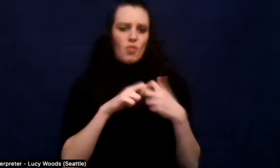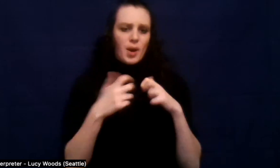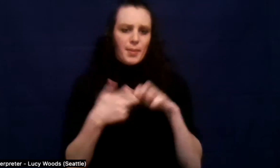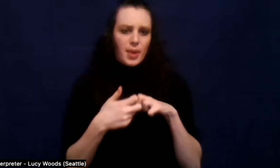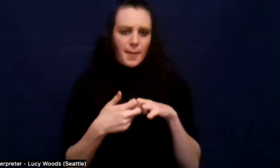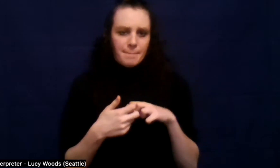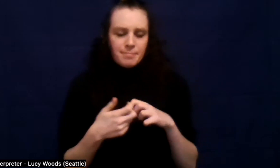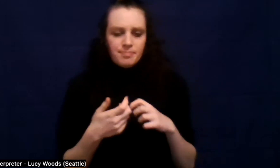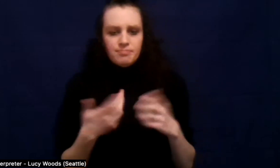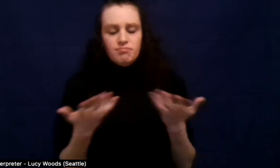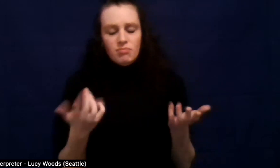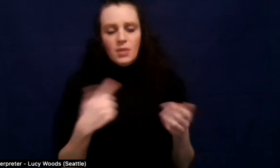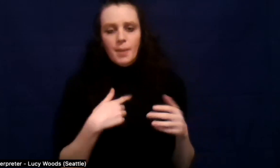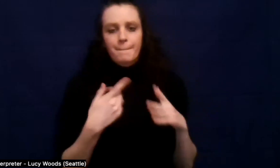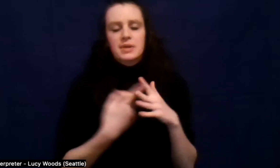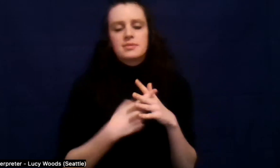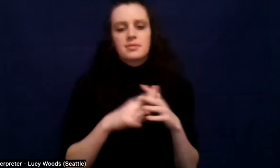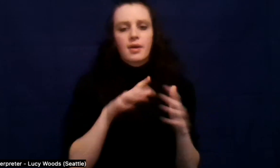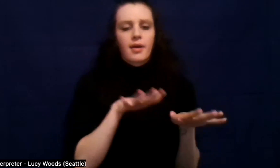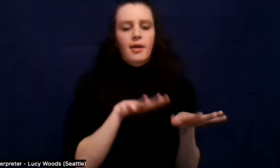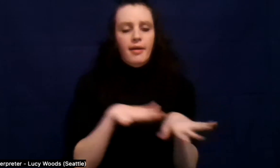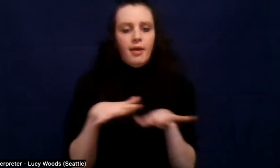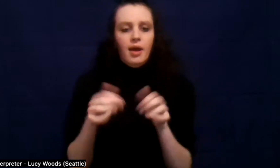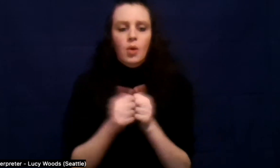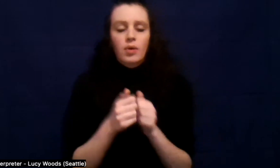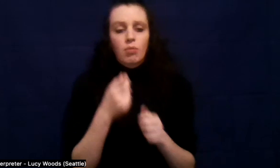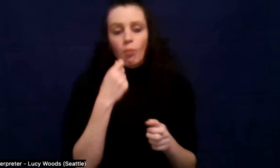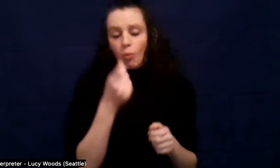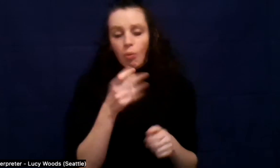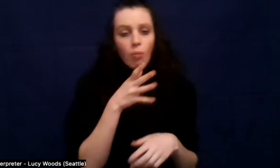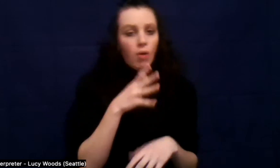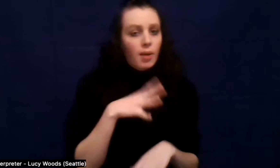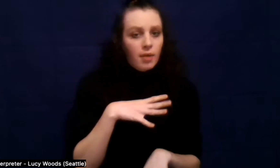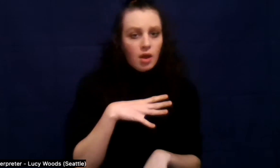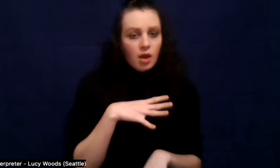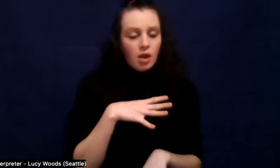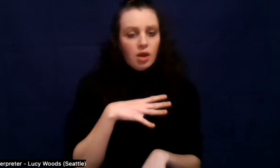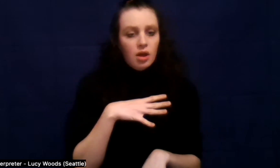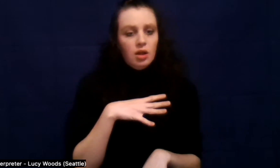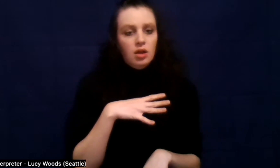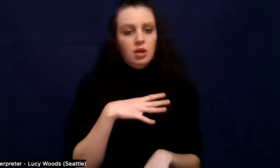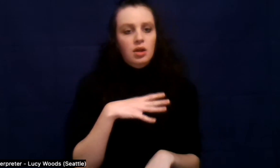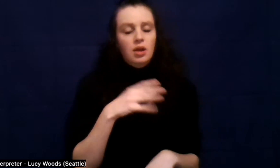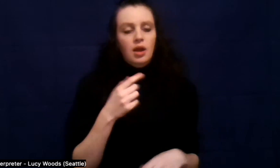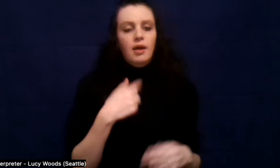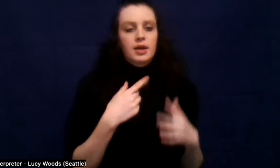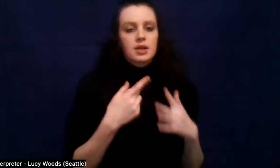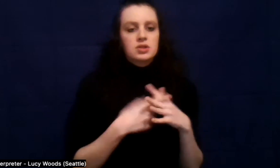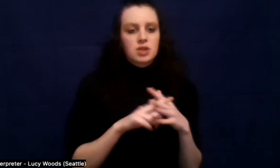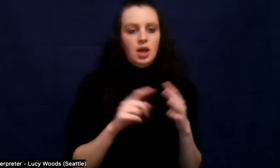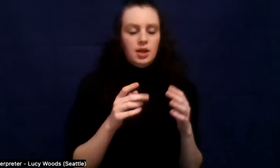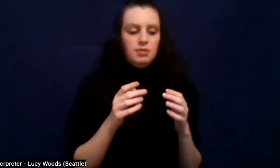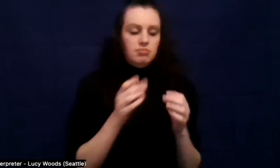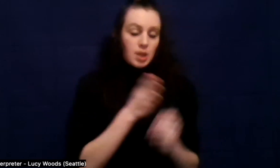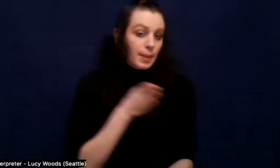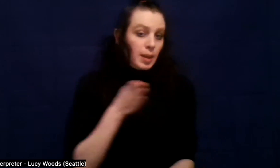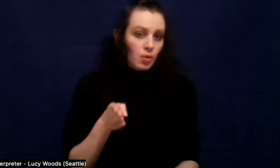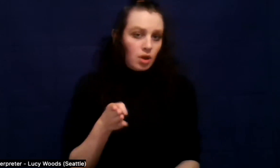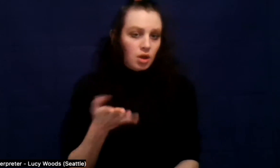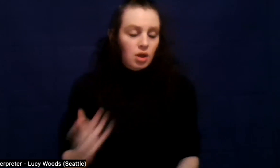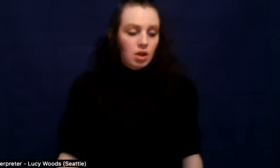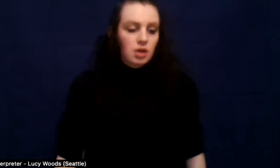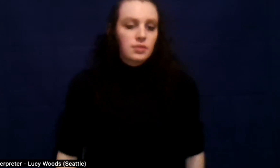and they kind of guided me through this. That's just where I started. You know, I started in that big book. Um,